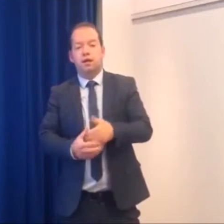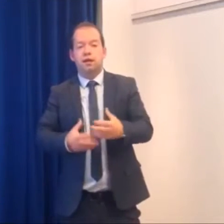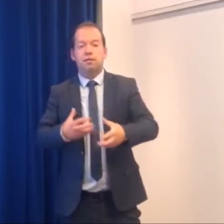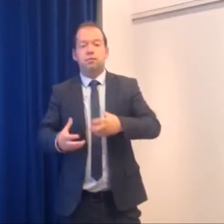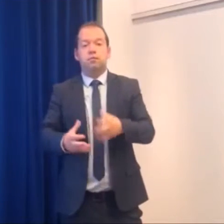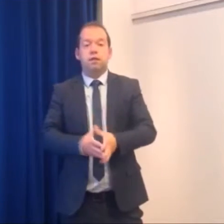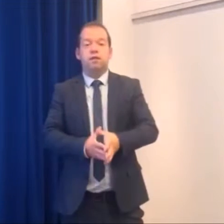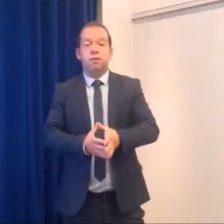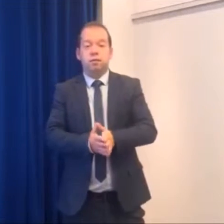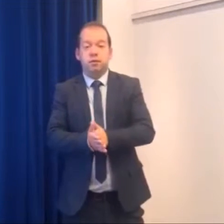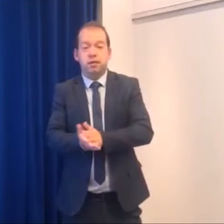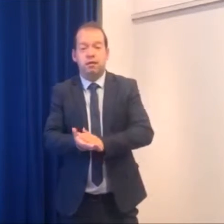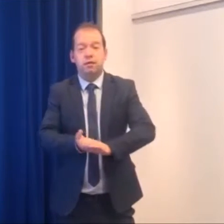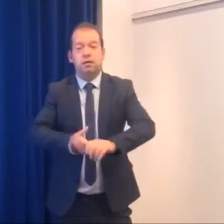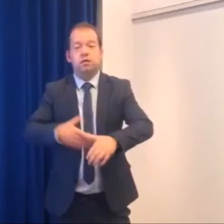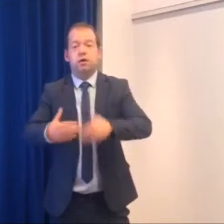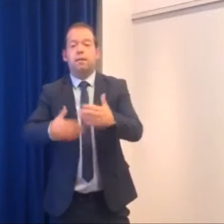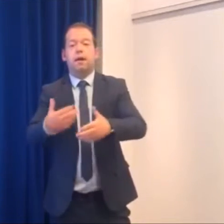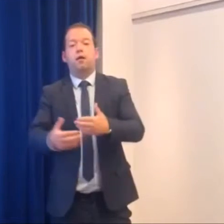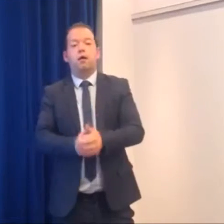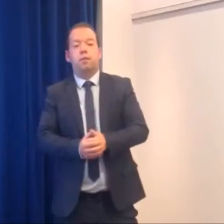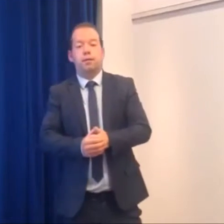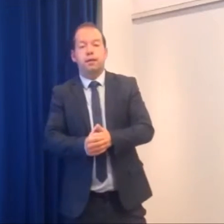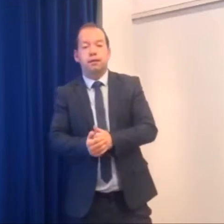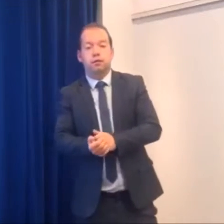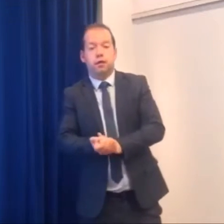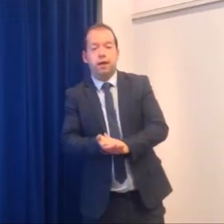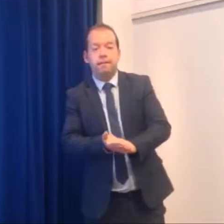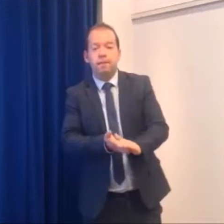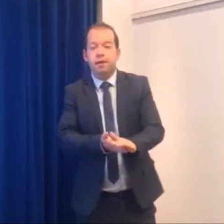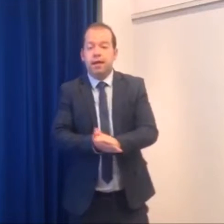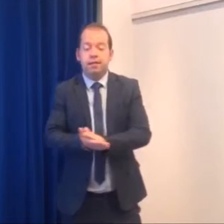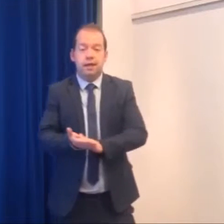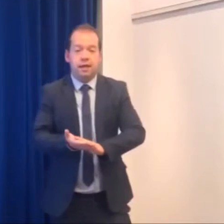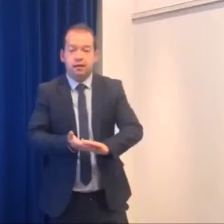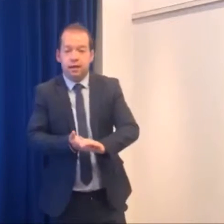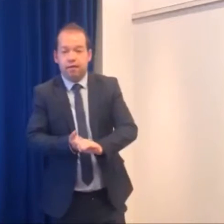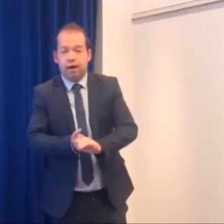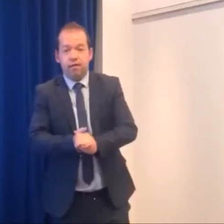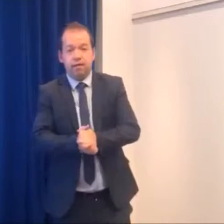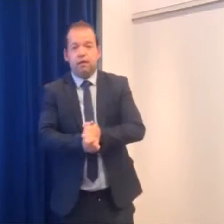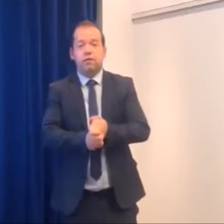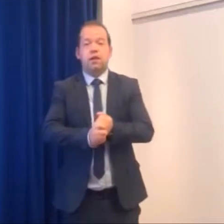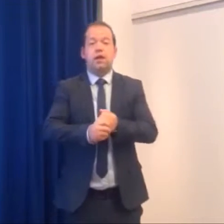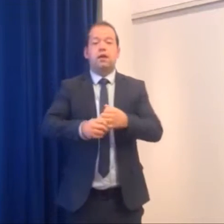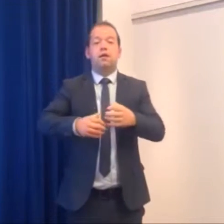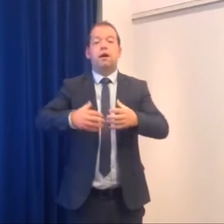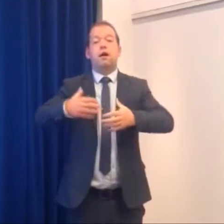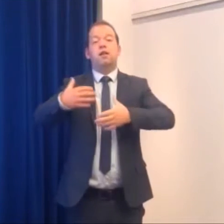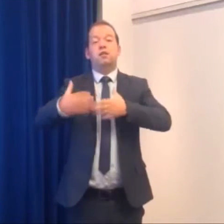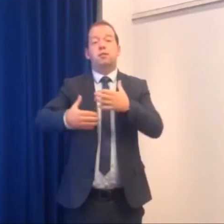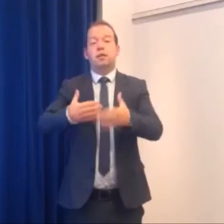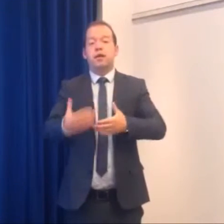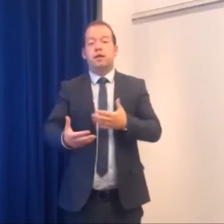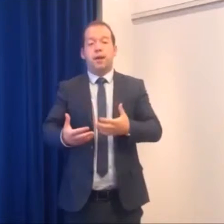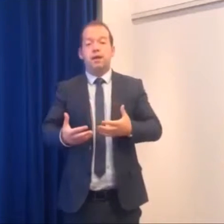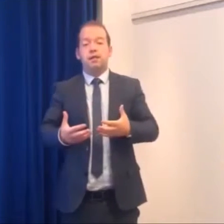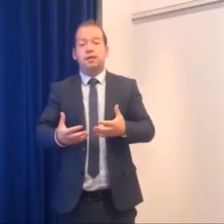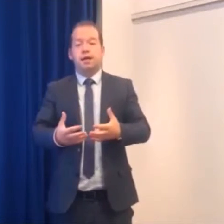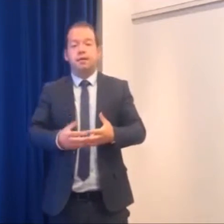even one to myself to try and find out a couple of pieces okay next day then day five is obviously kind of it's going to be their independence day